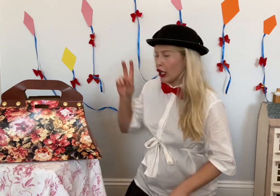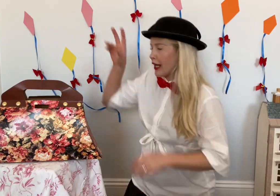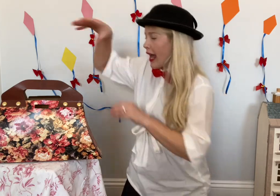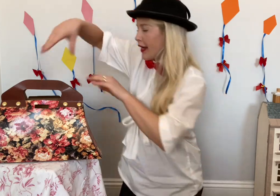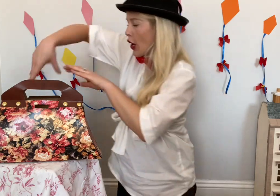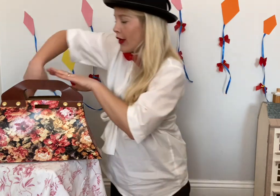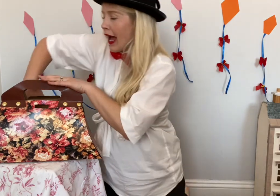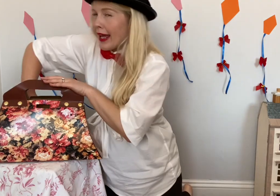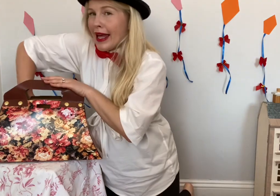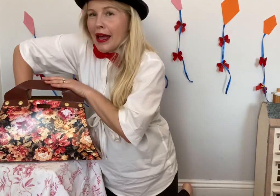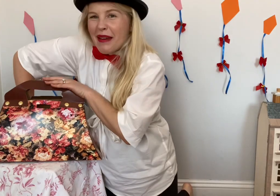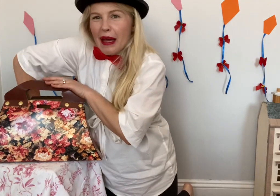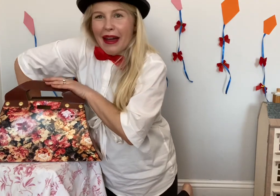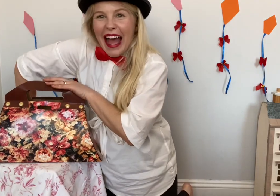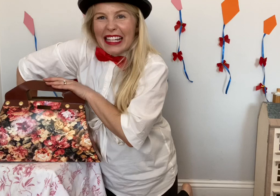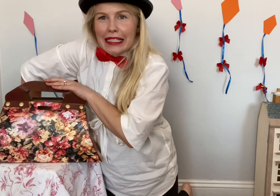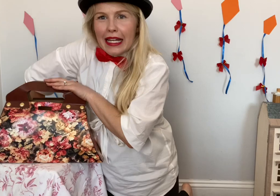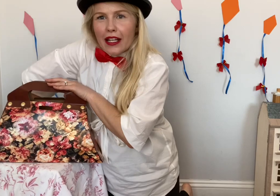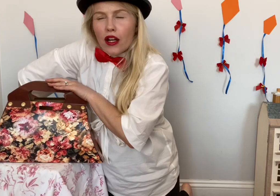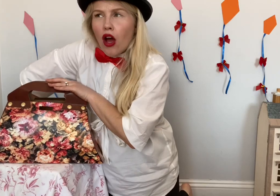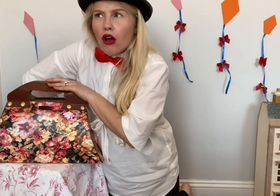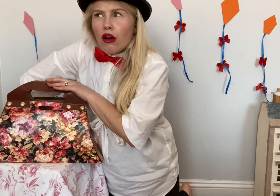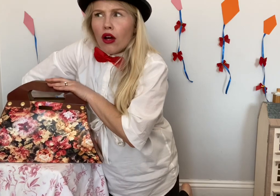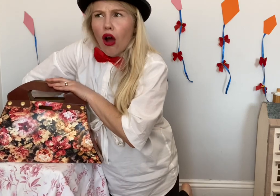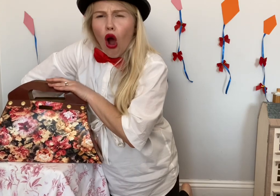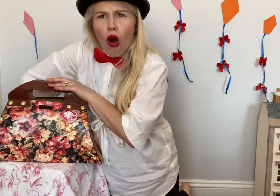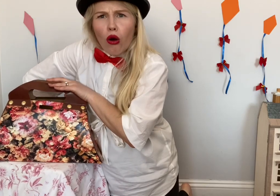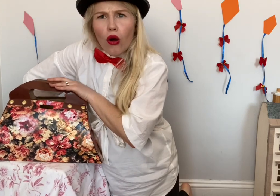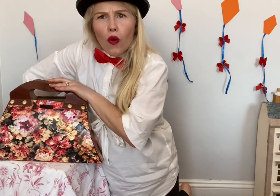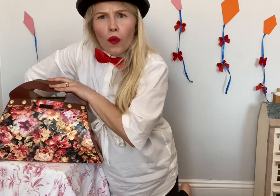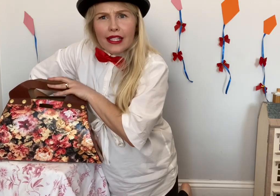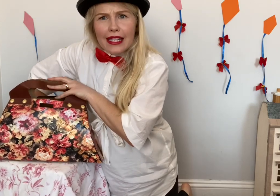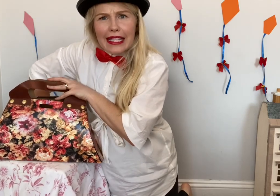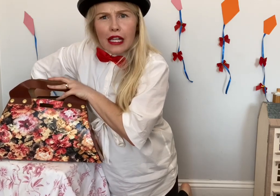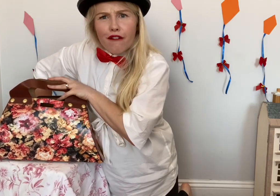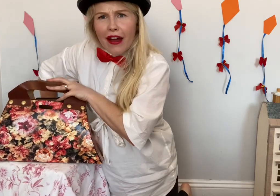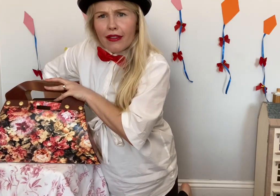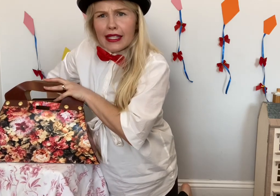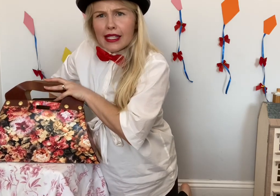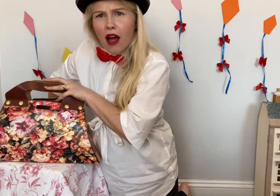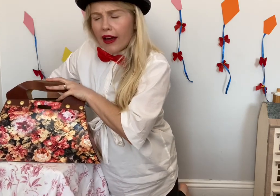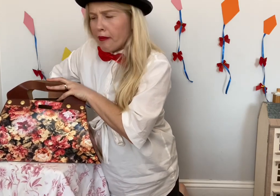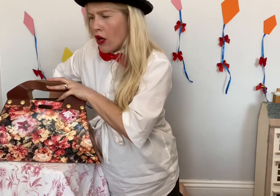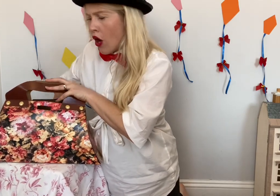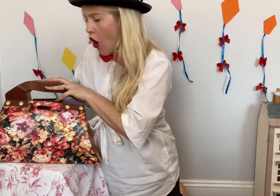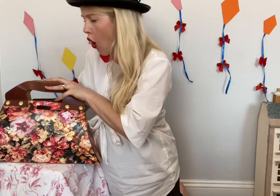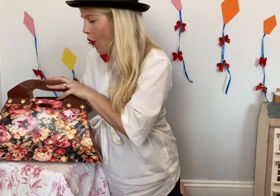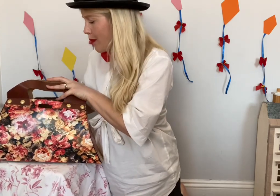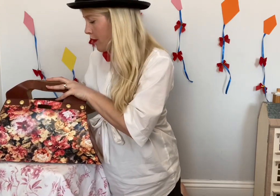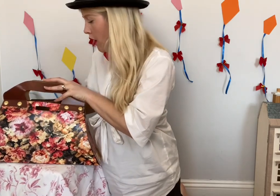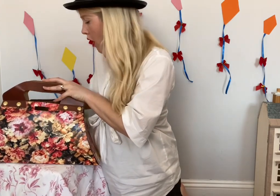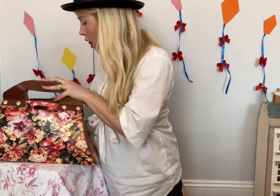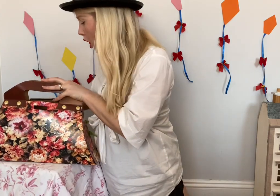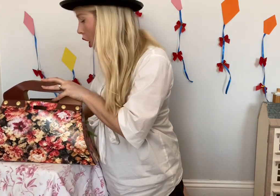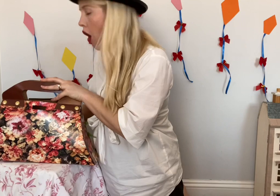again. Okay let get my hand in and oh what's this I found this time? Oh oh